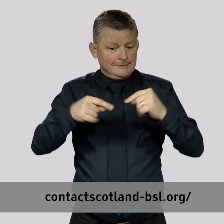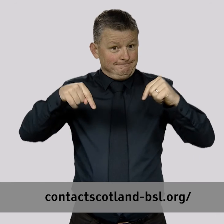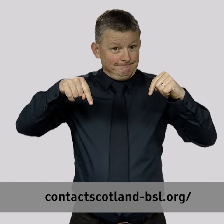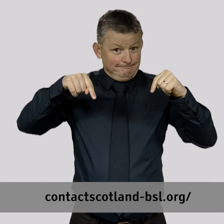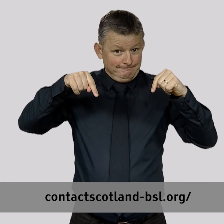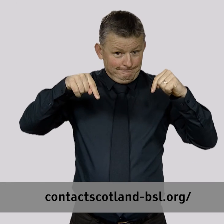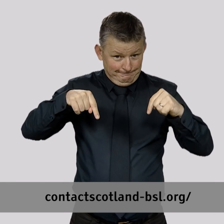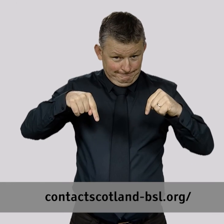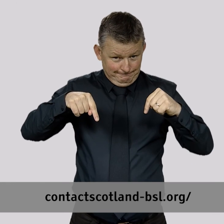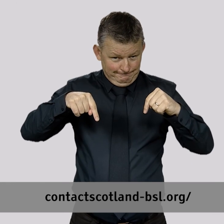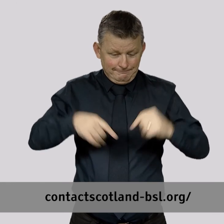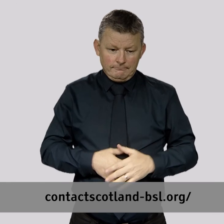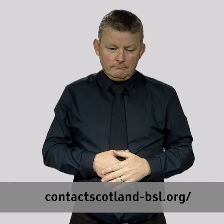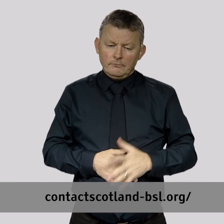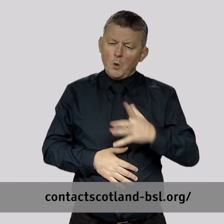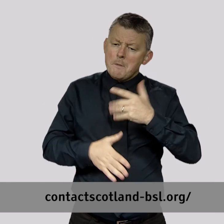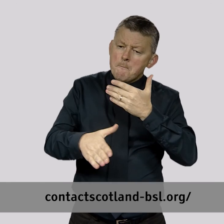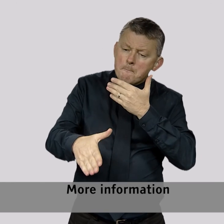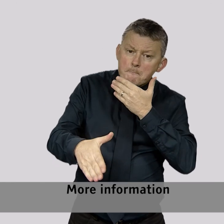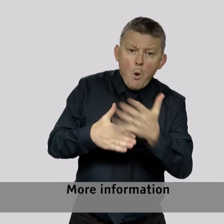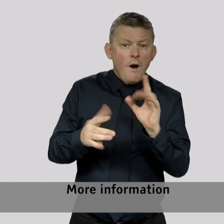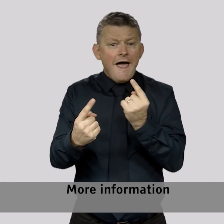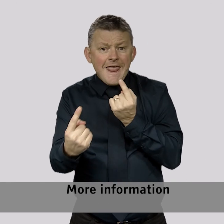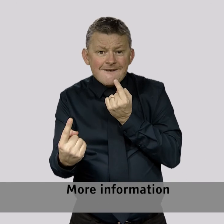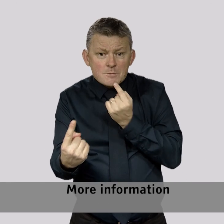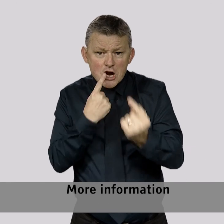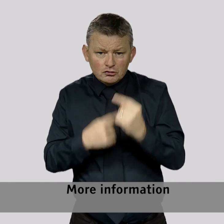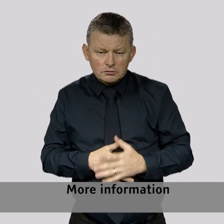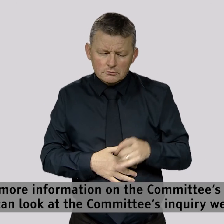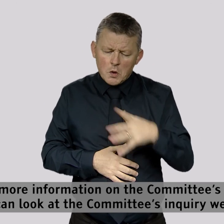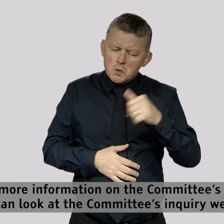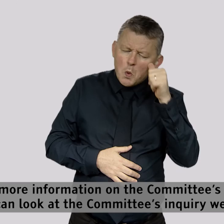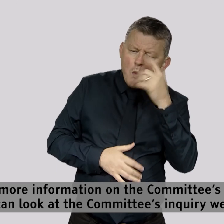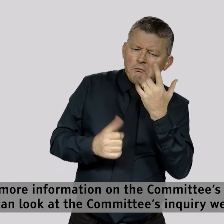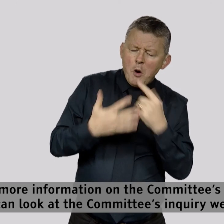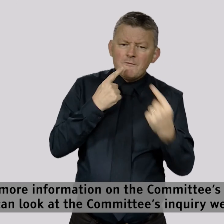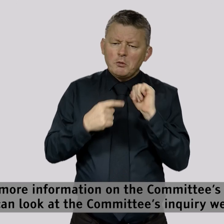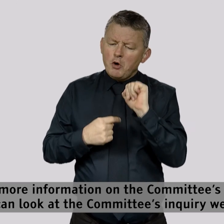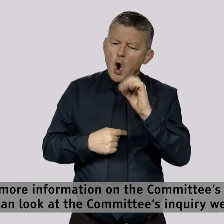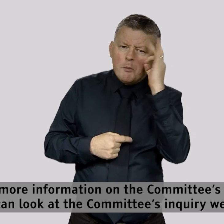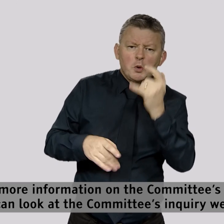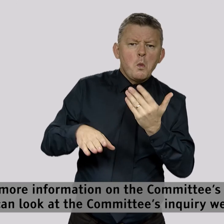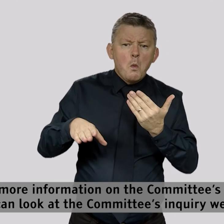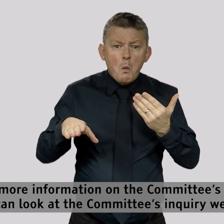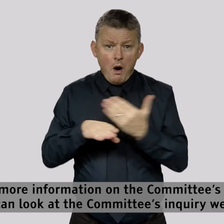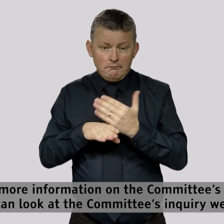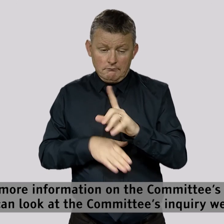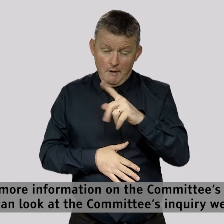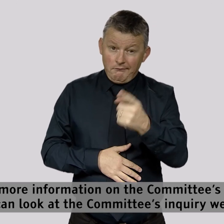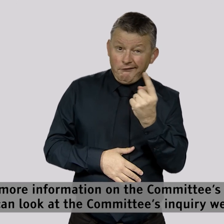.org More information For more information on the Committee's work, you can look at the Committee's